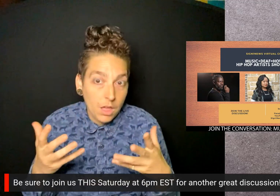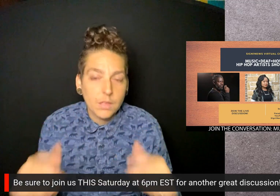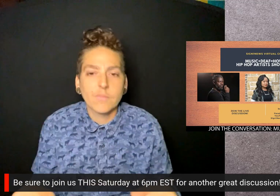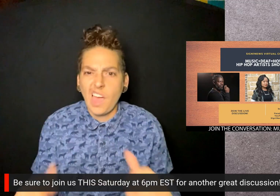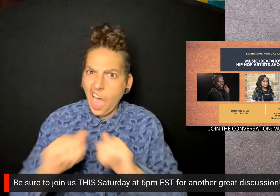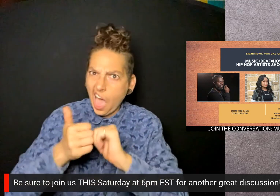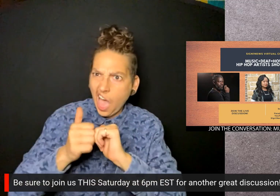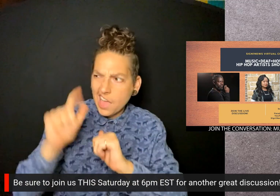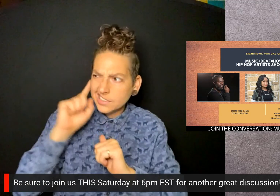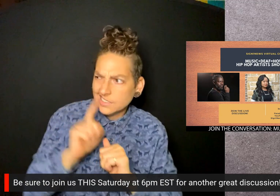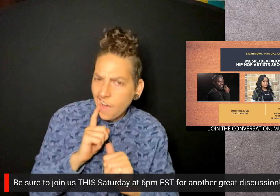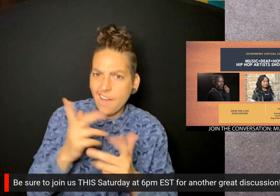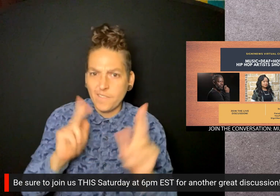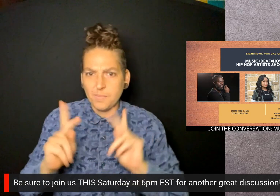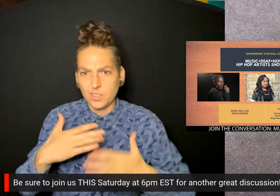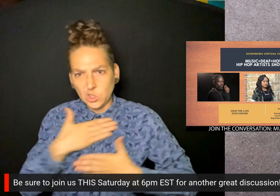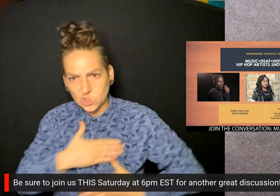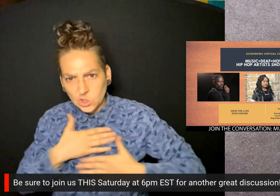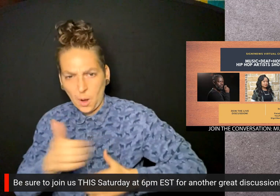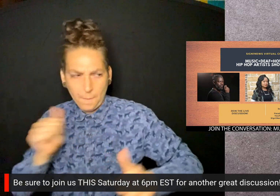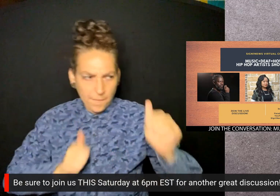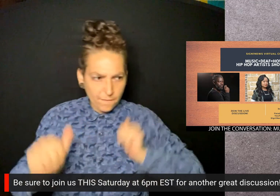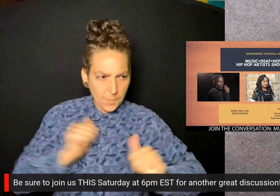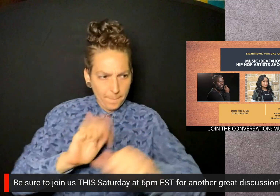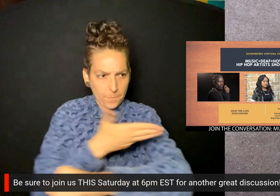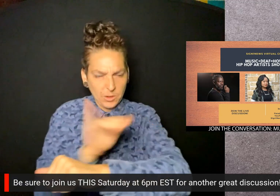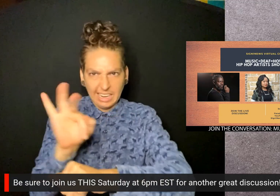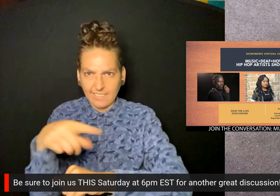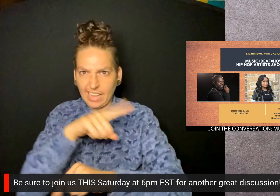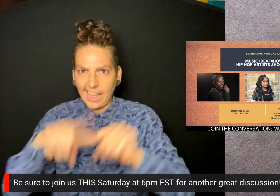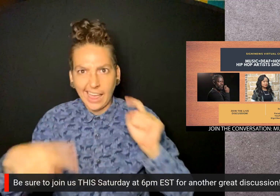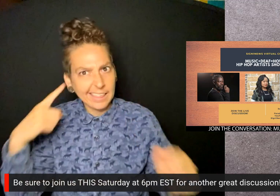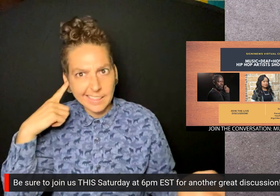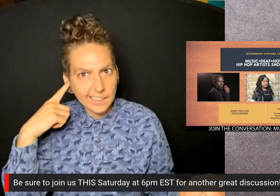How do deaf people enjoy and perform music if they can't hear?